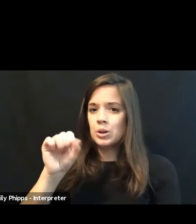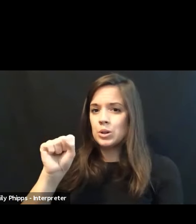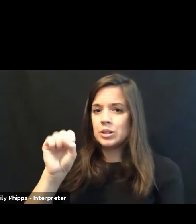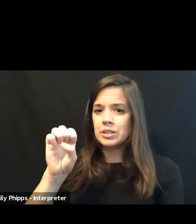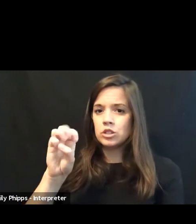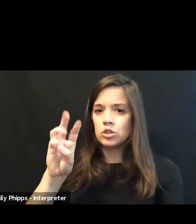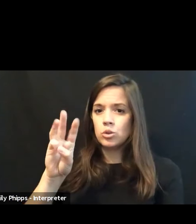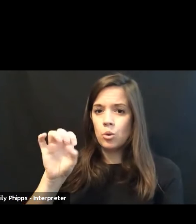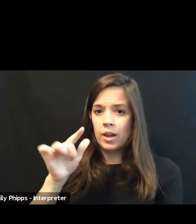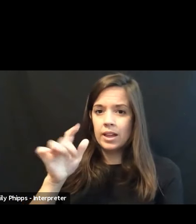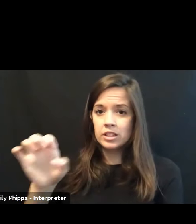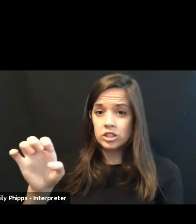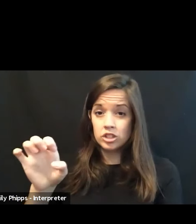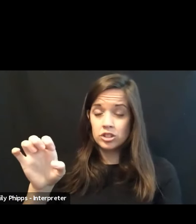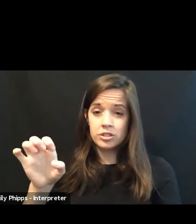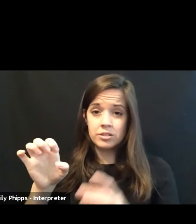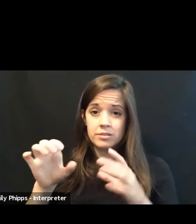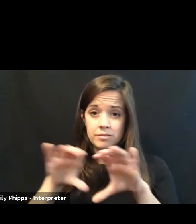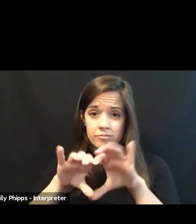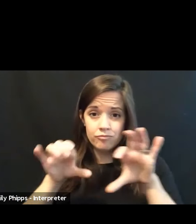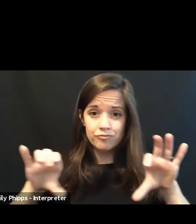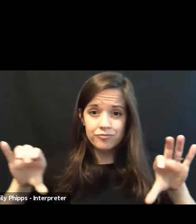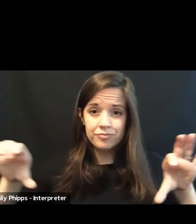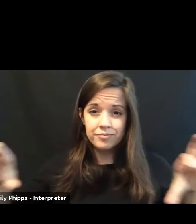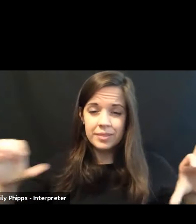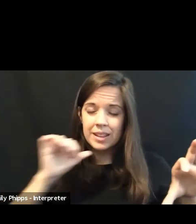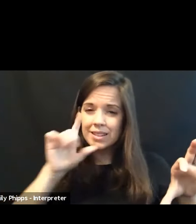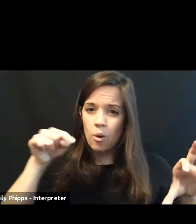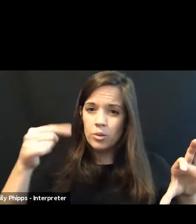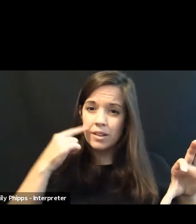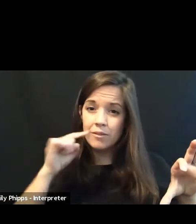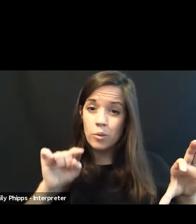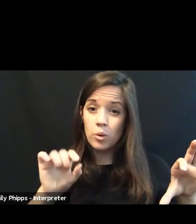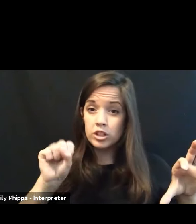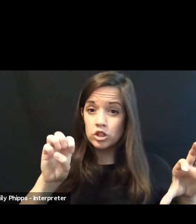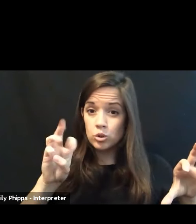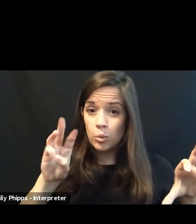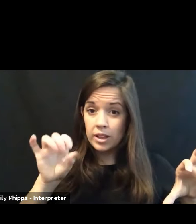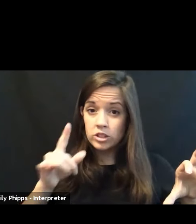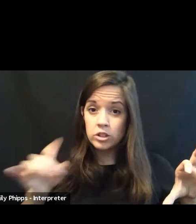not just sewage, but also bringing clean water into the community.